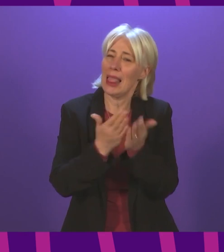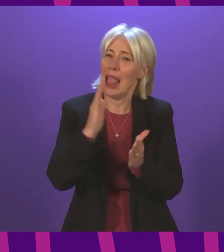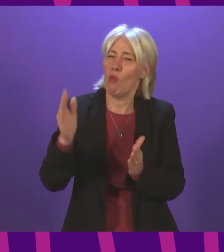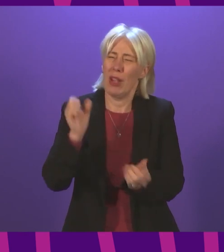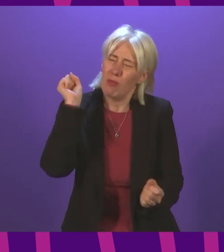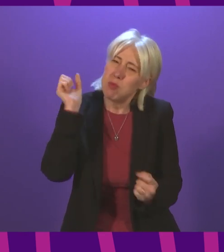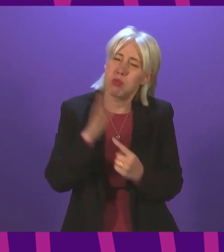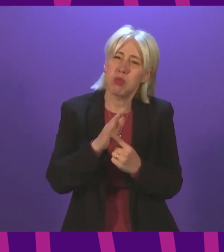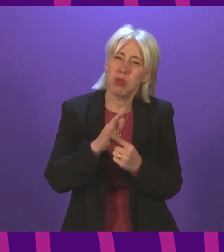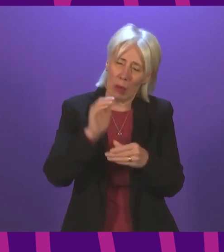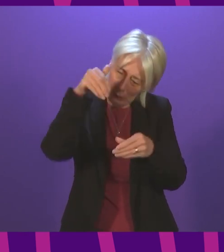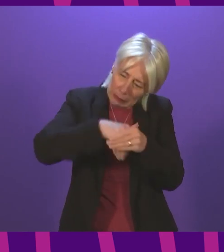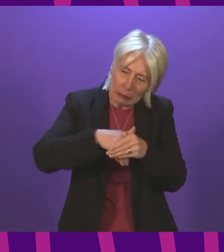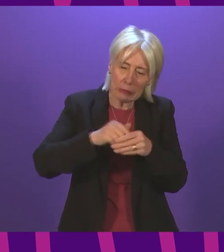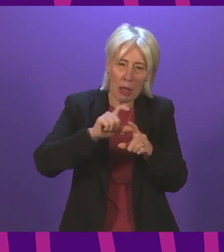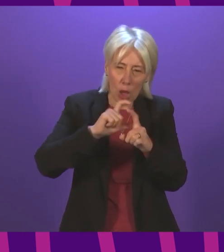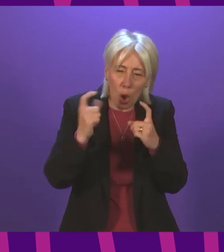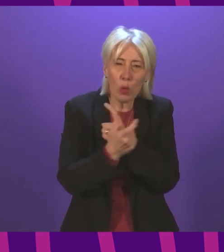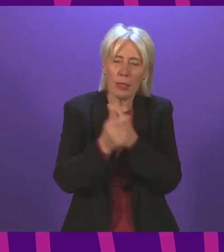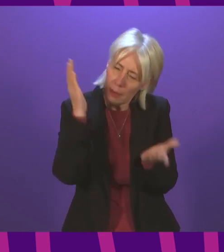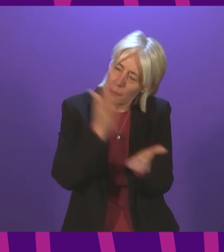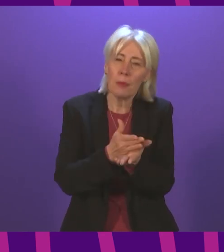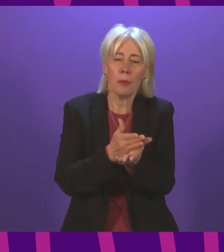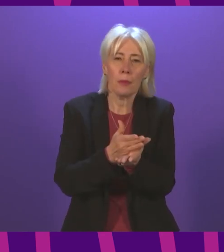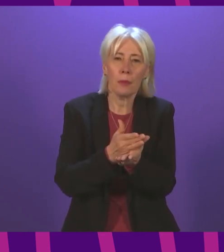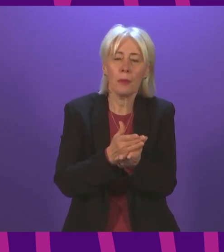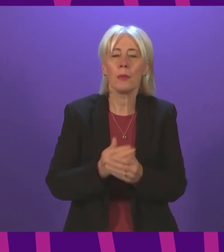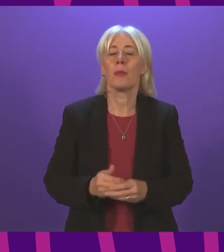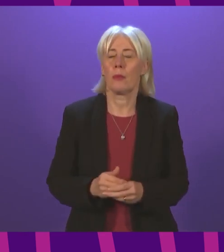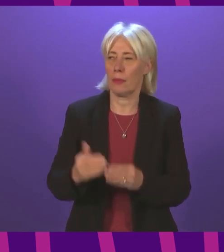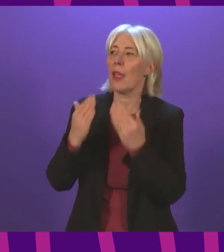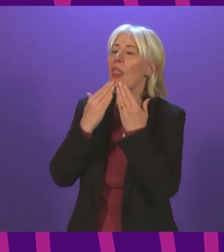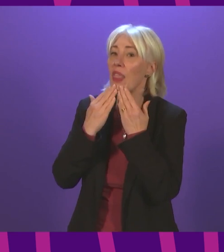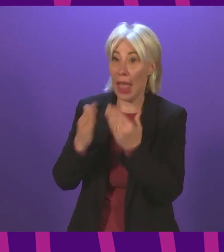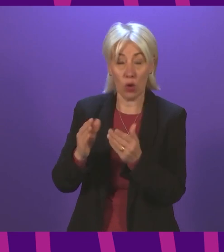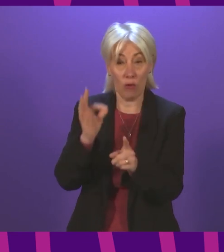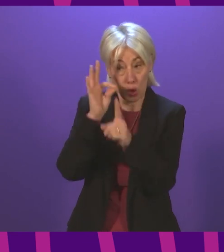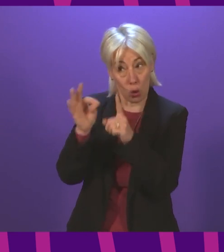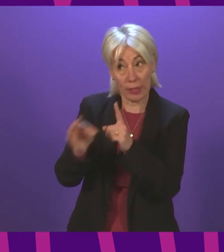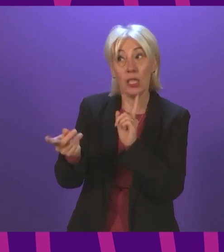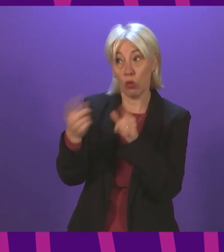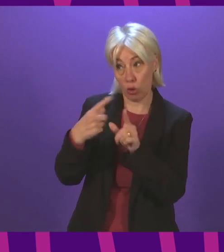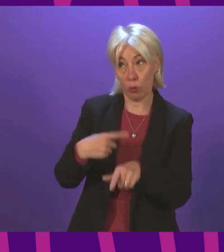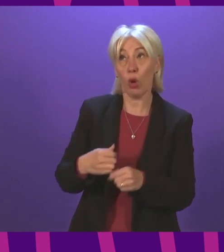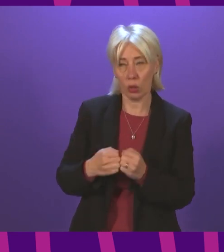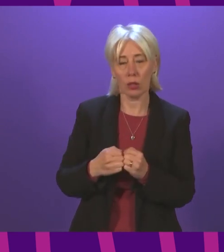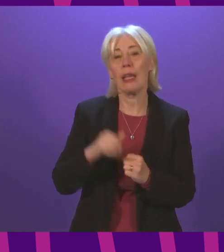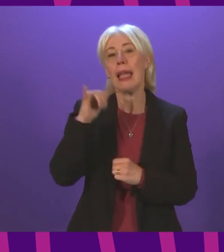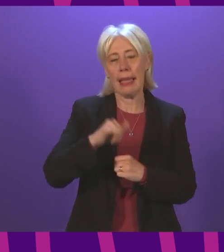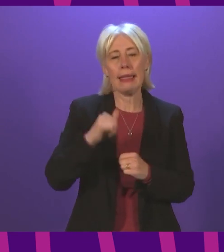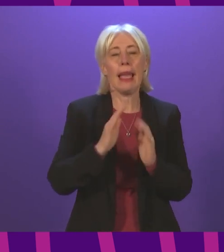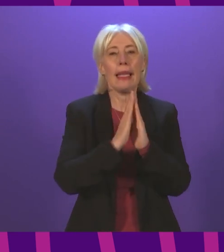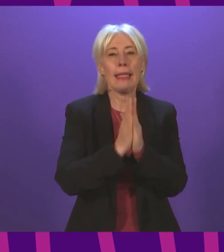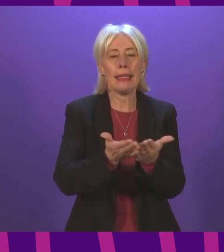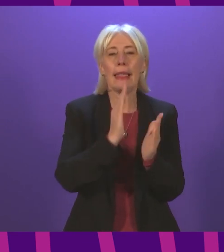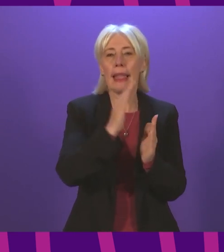integral part of communities across our country. Christine Graham. I thank the First Minister for a detailed response. Many libraries are indeed open, though some on